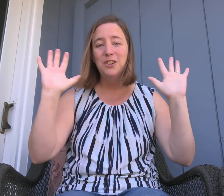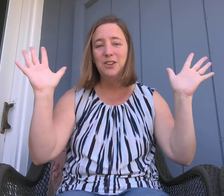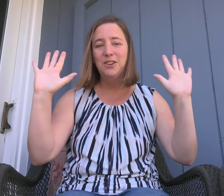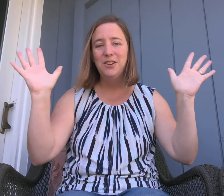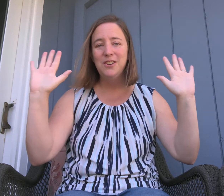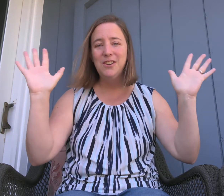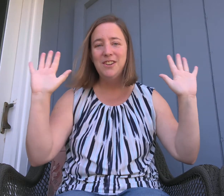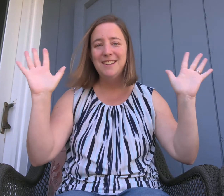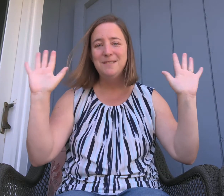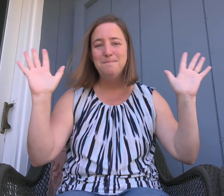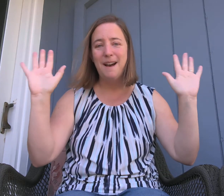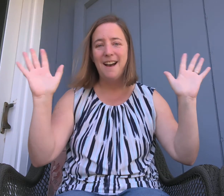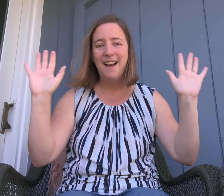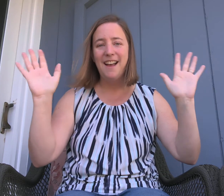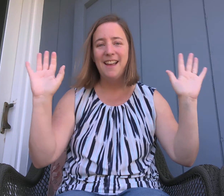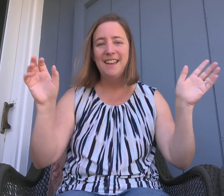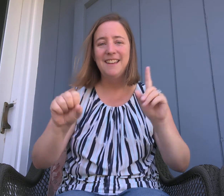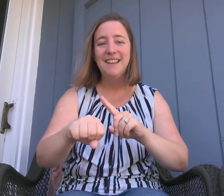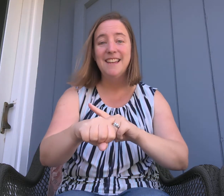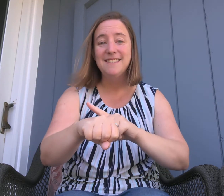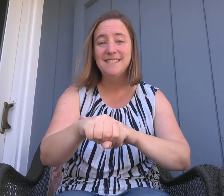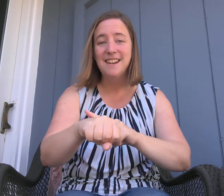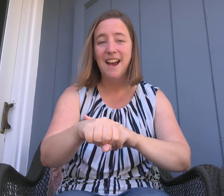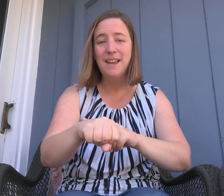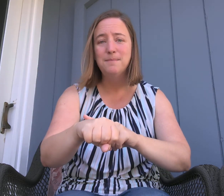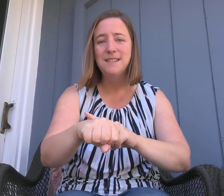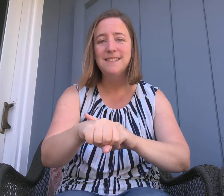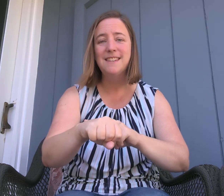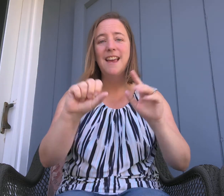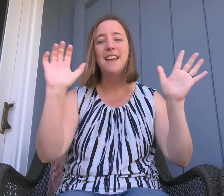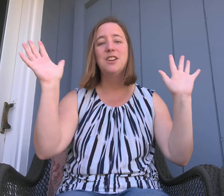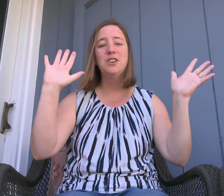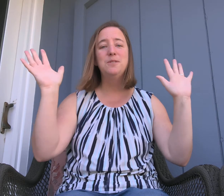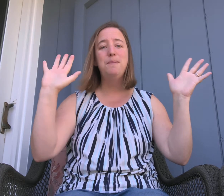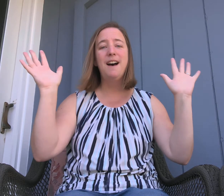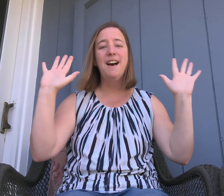Goodbye. It's time to say goodbye.